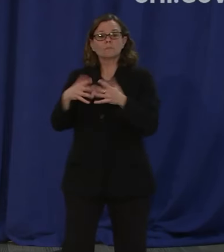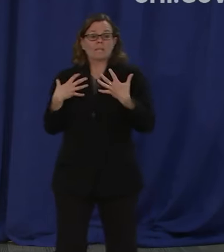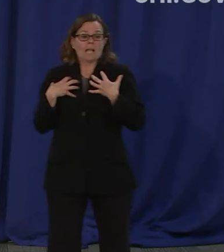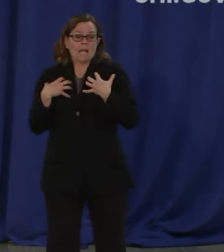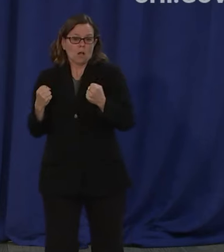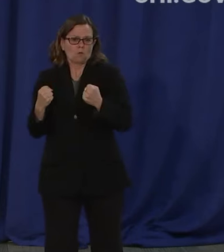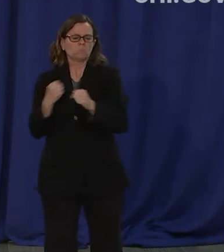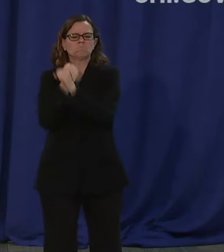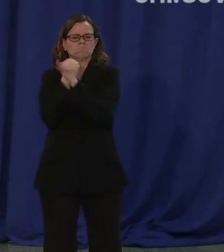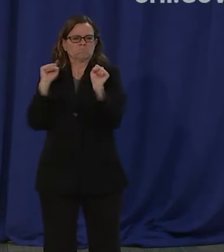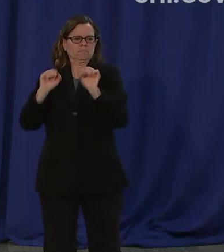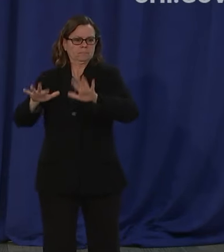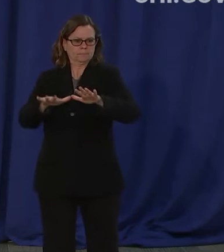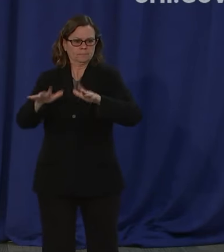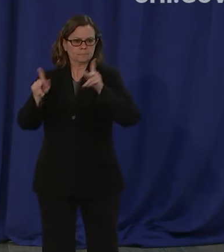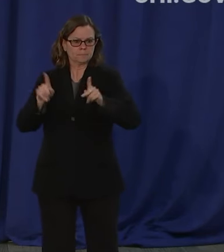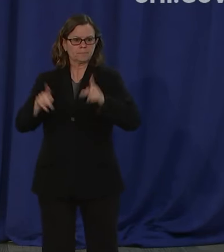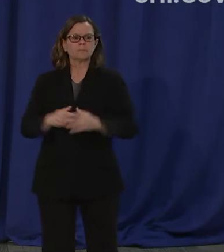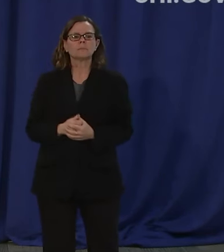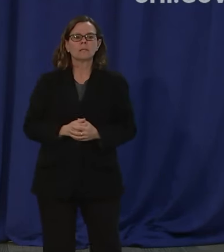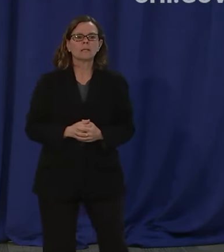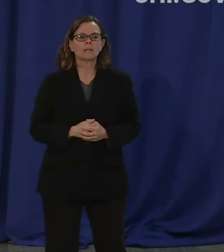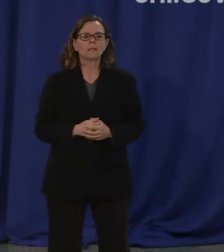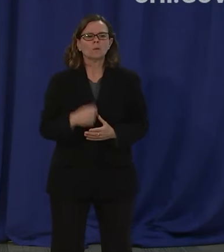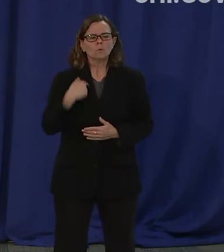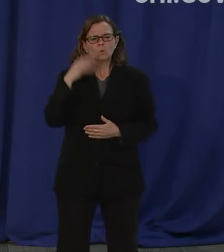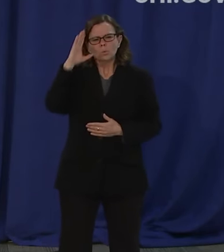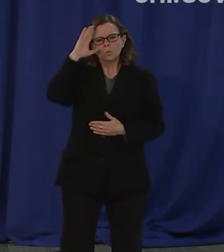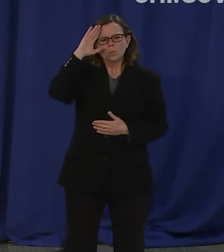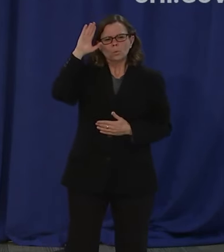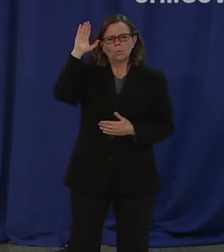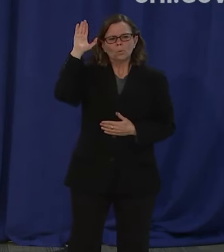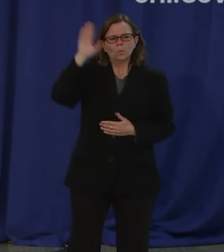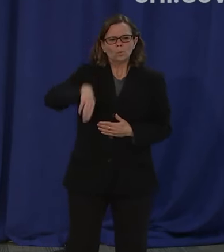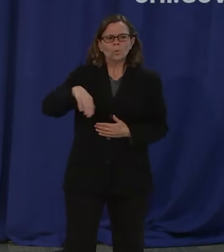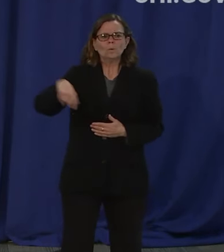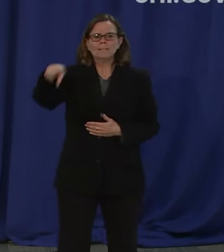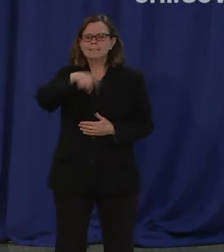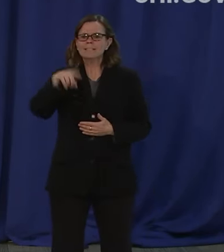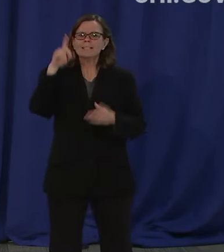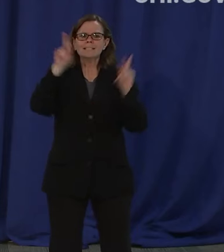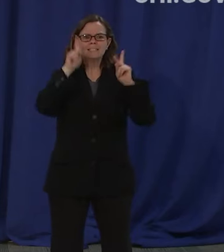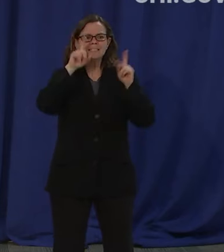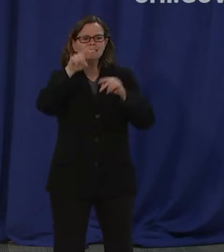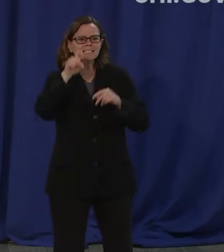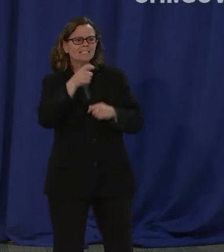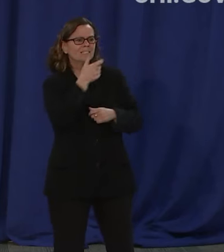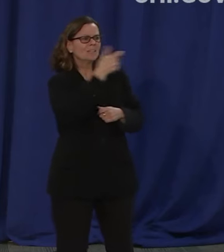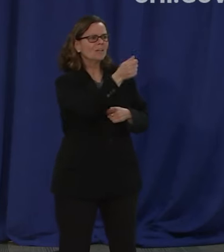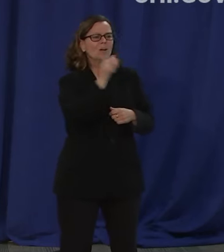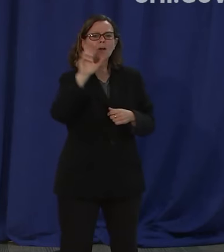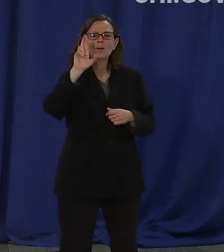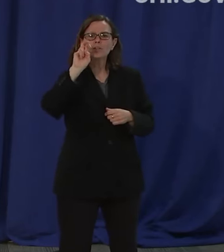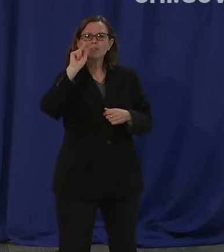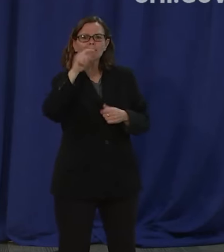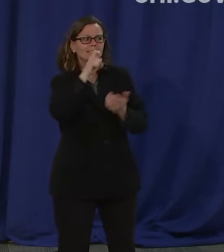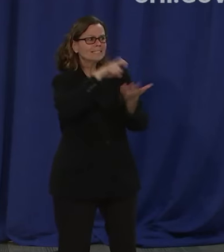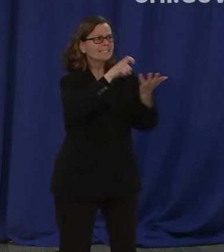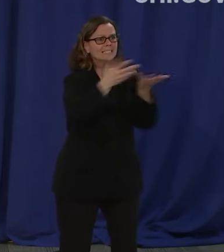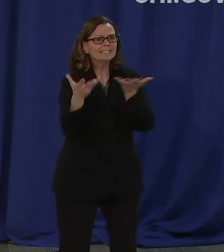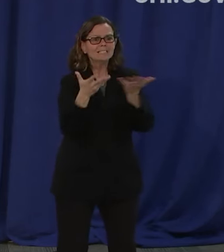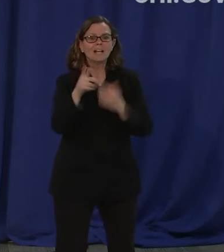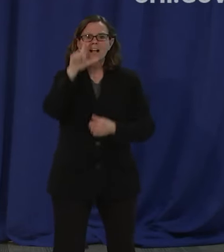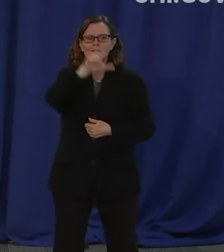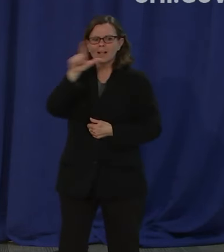we are aware of the acute needs of renters as well as landlords across the city. And we will